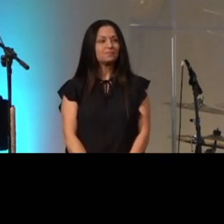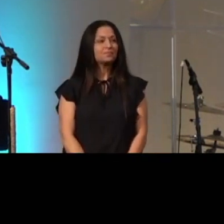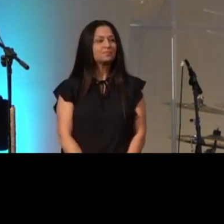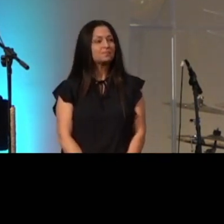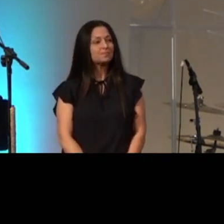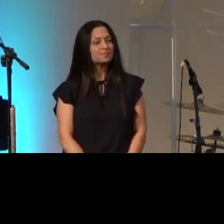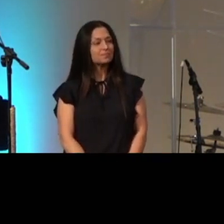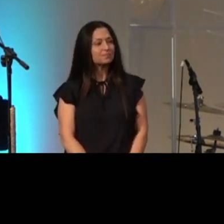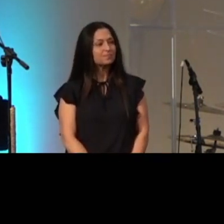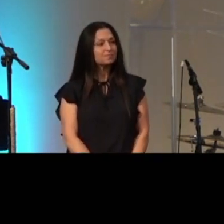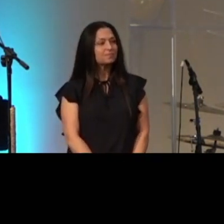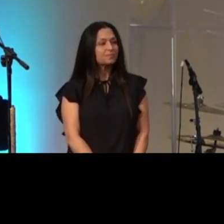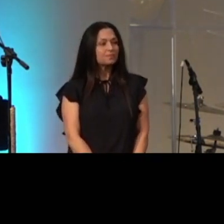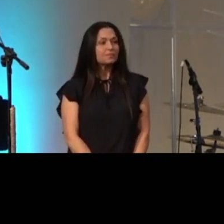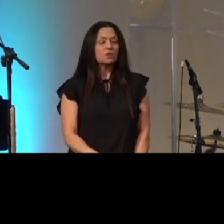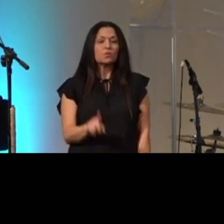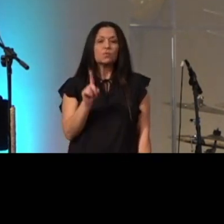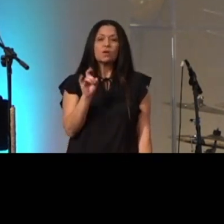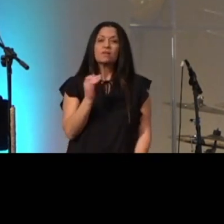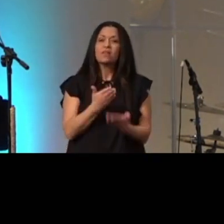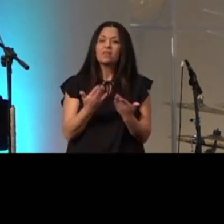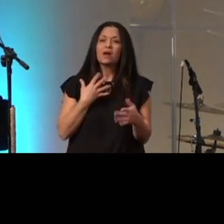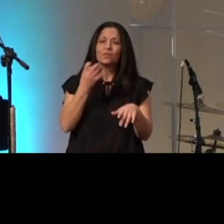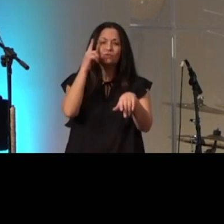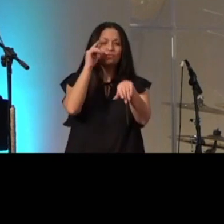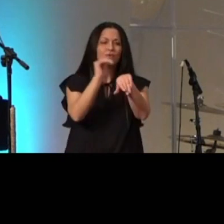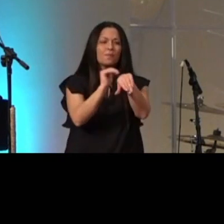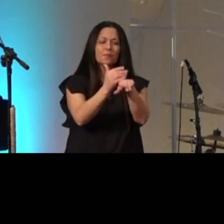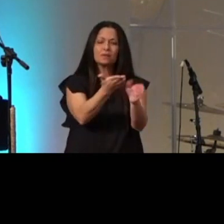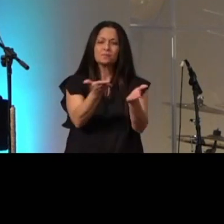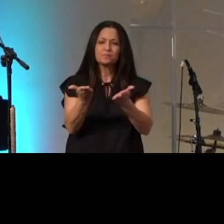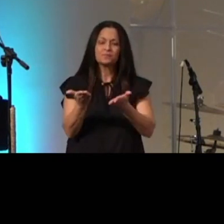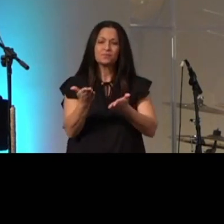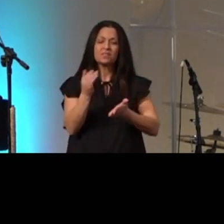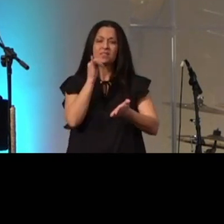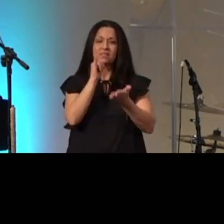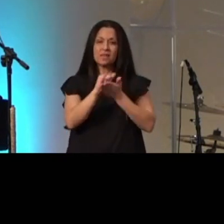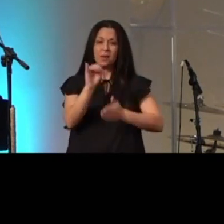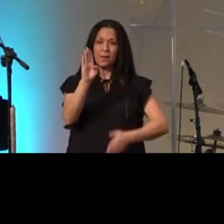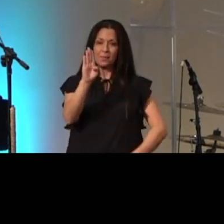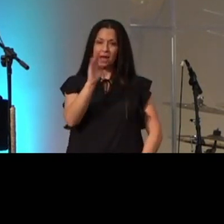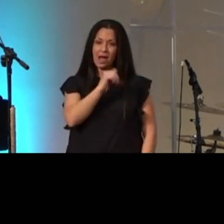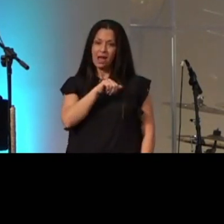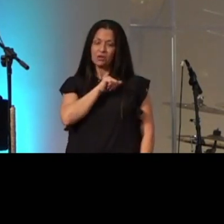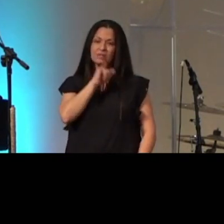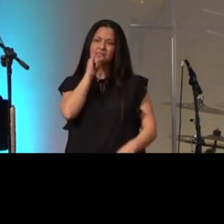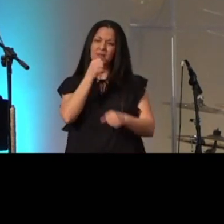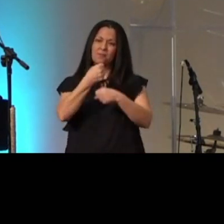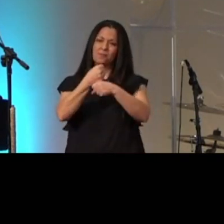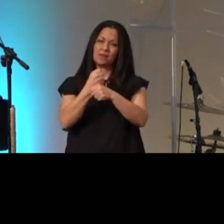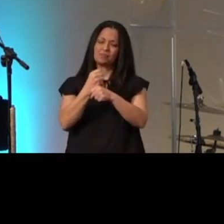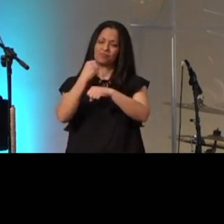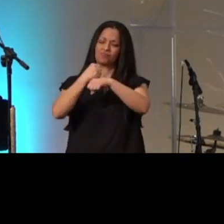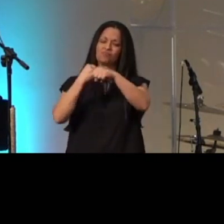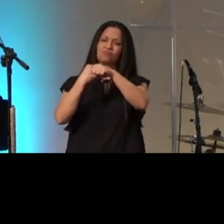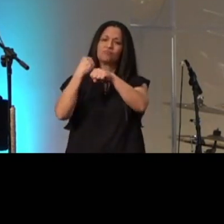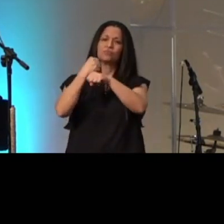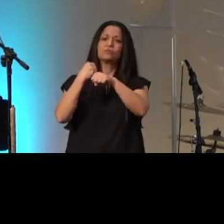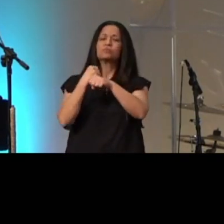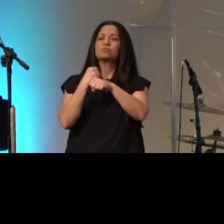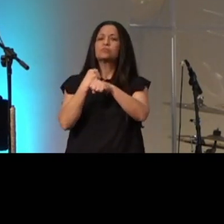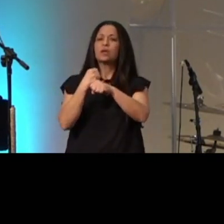they shall see god one of the things i want to remind you of is that the beatitudes are structured in a way